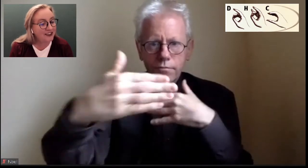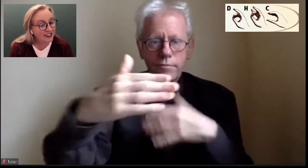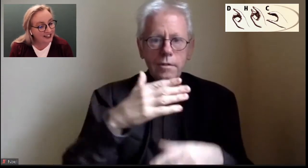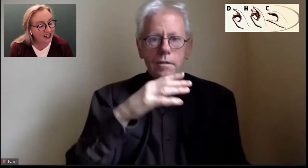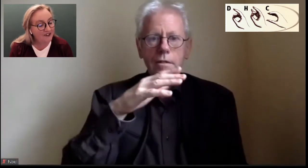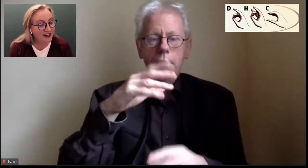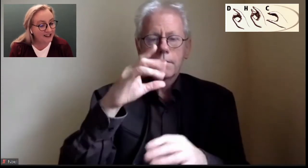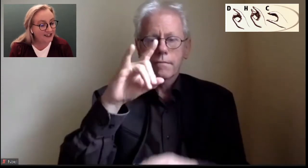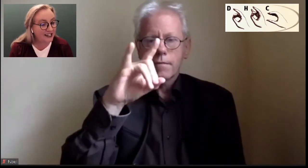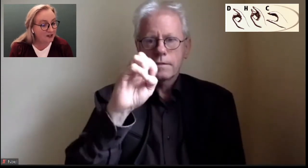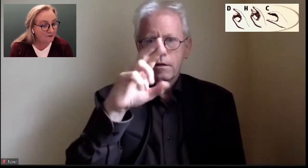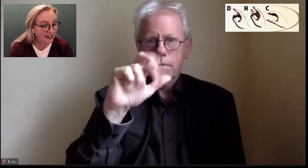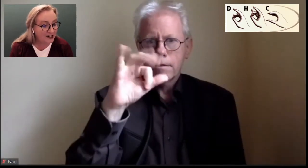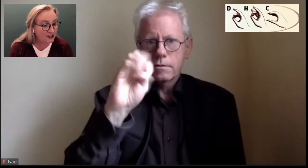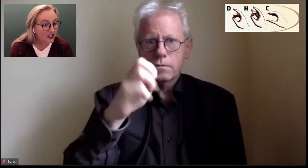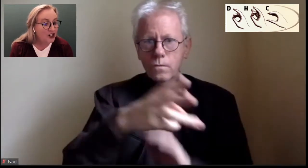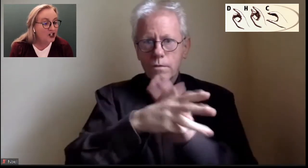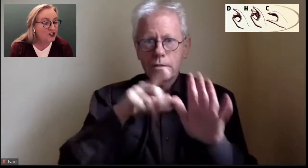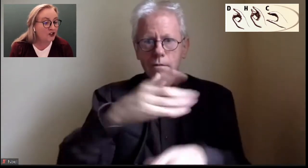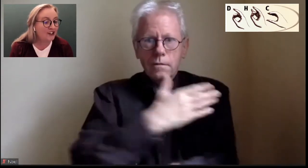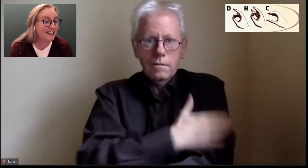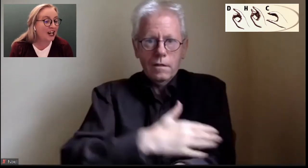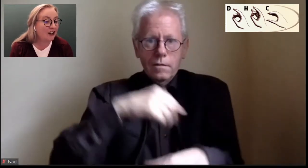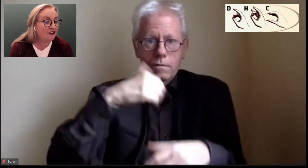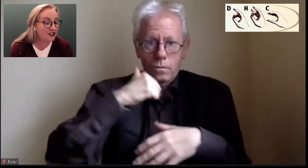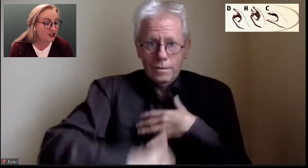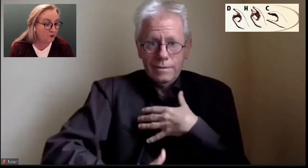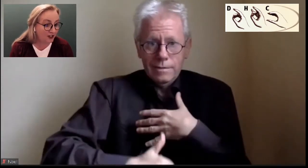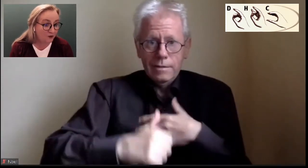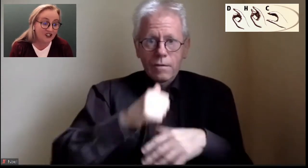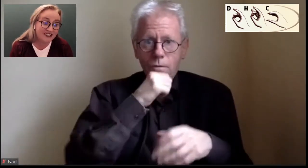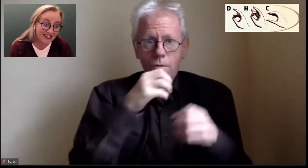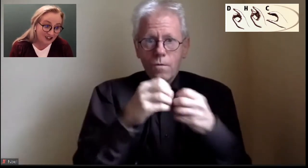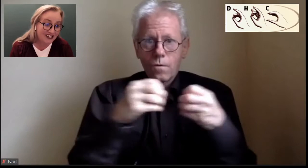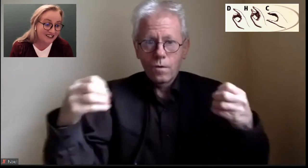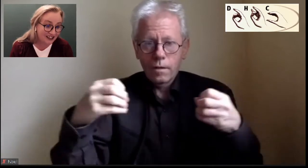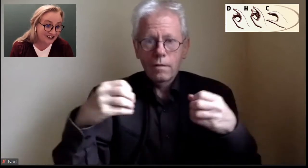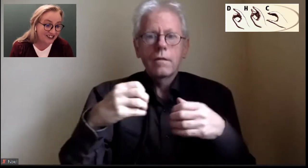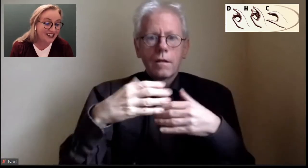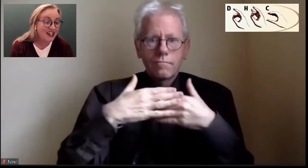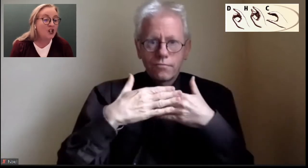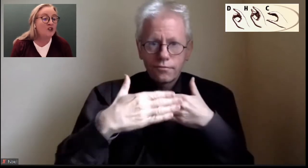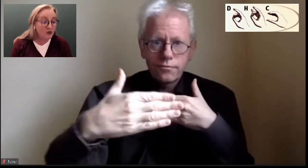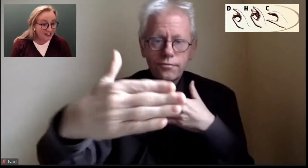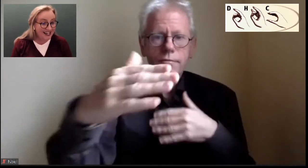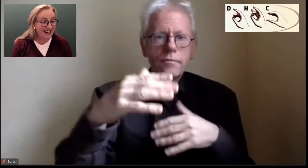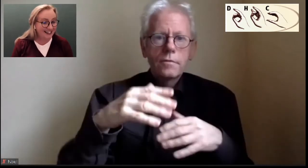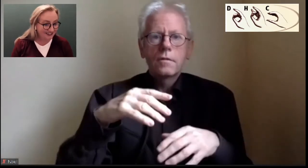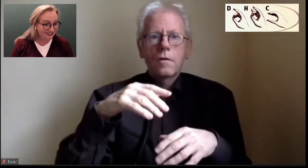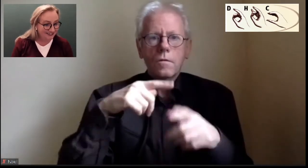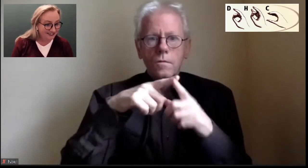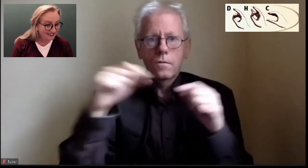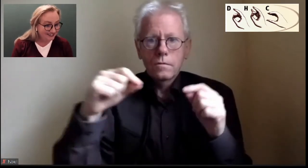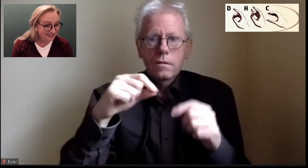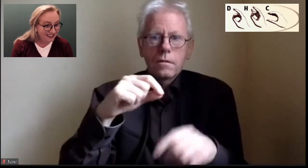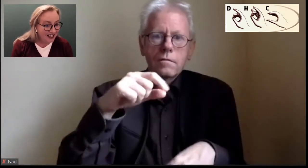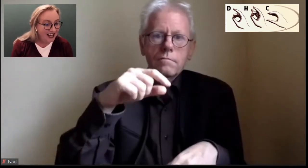the events taking place during Heritage Week, which is actually starting today.